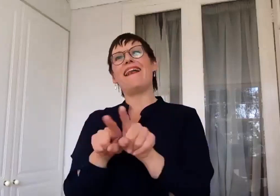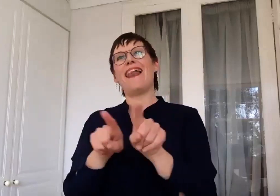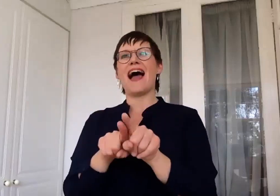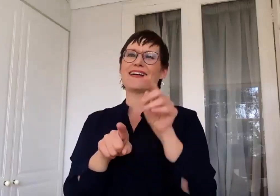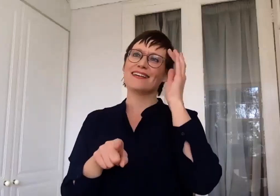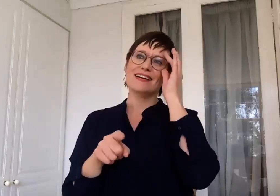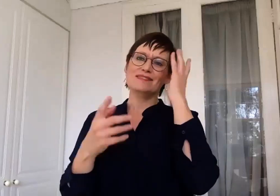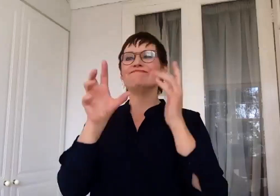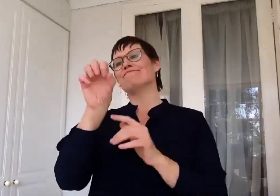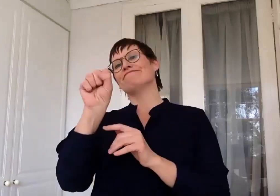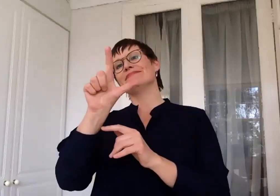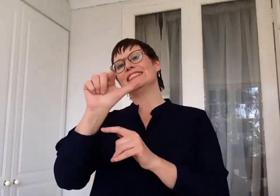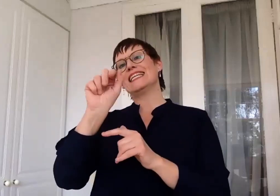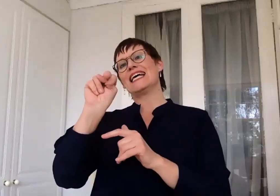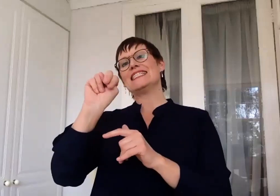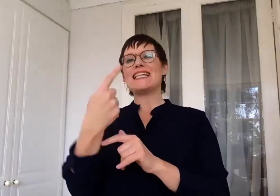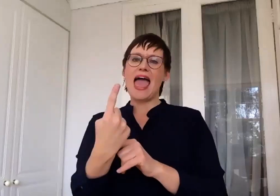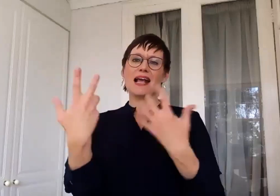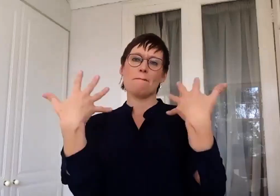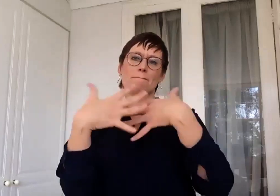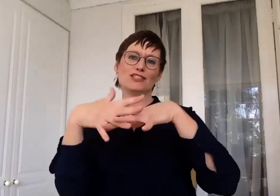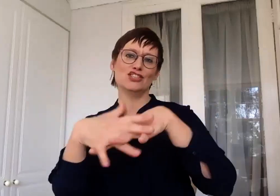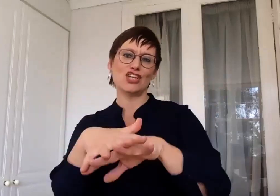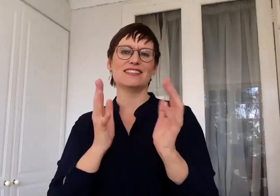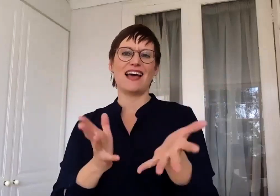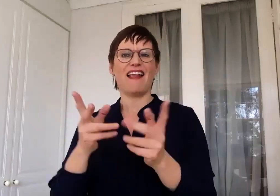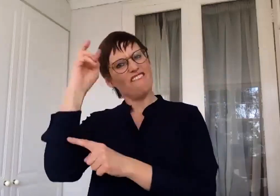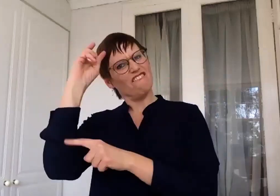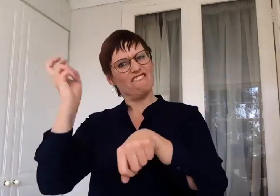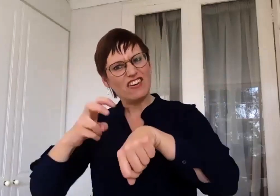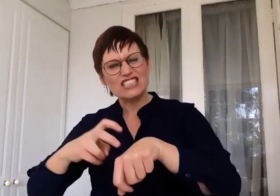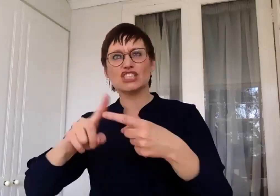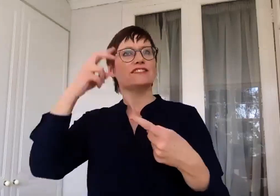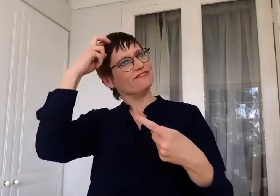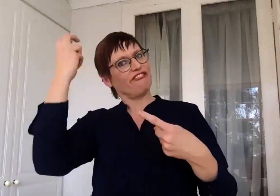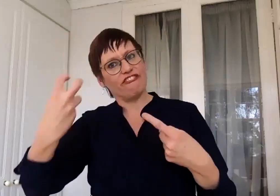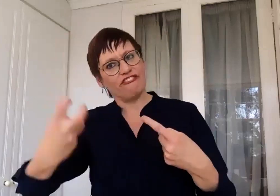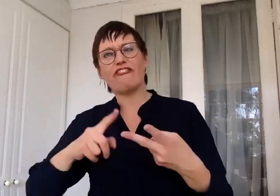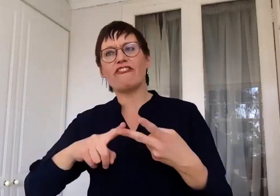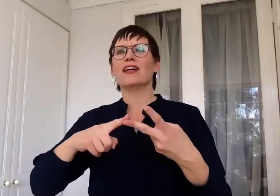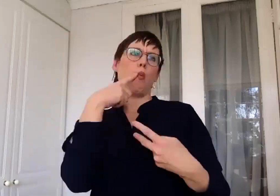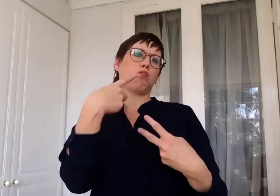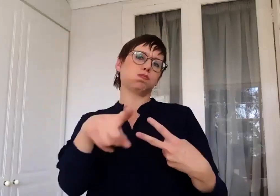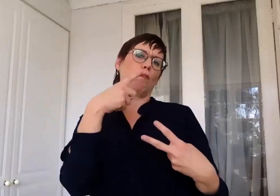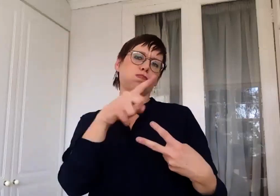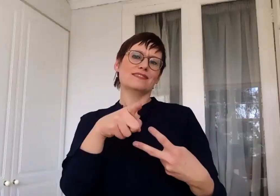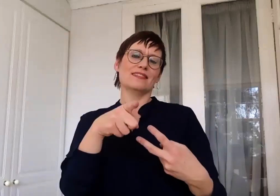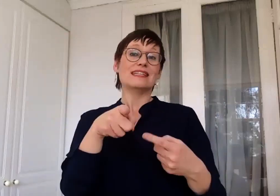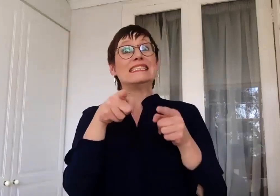particular type of slang called multi-channeling in South African signage and signage in general that kids use that no matter how well you